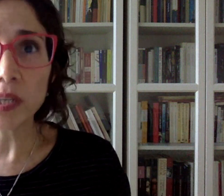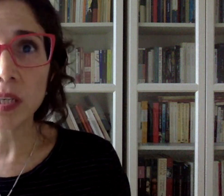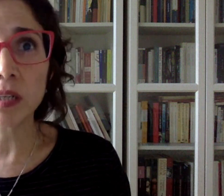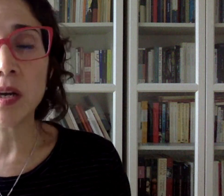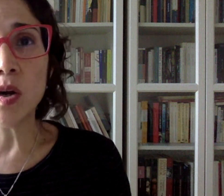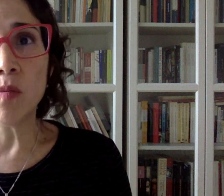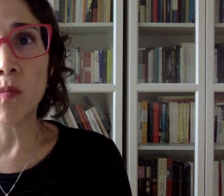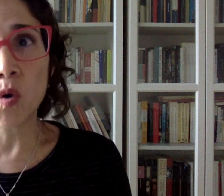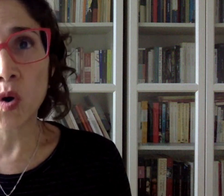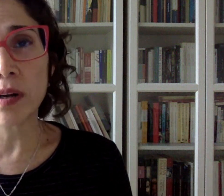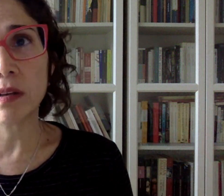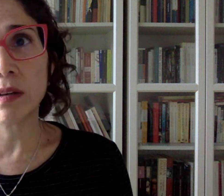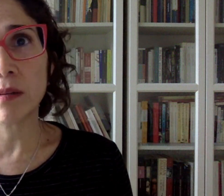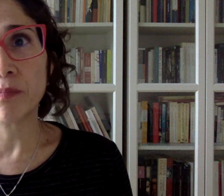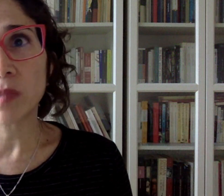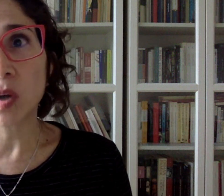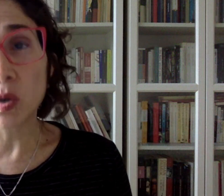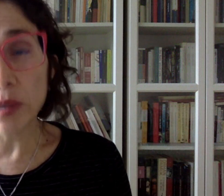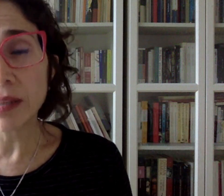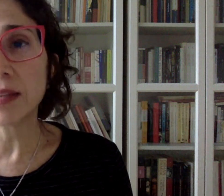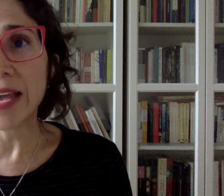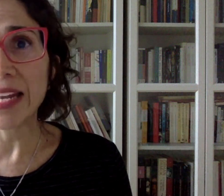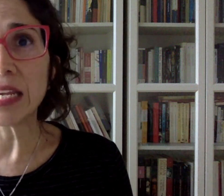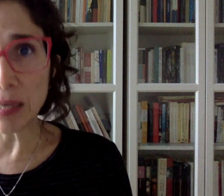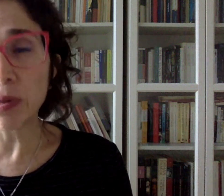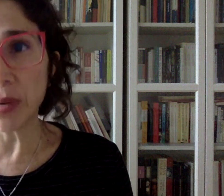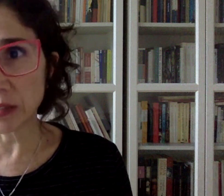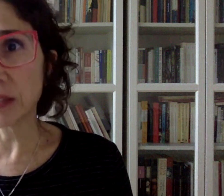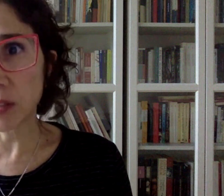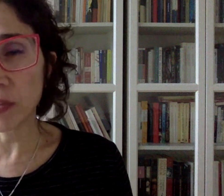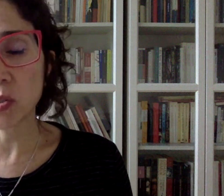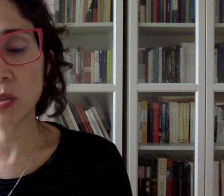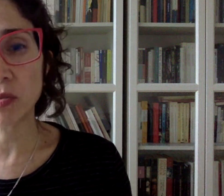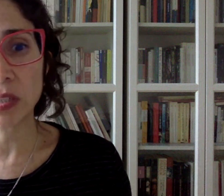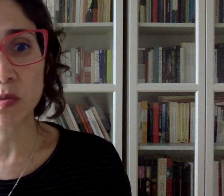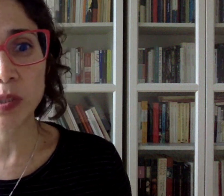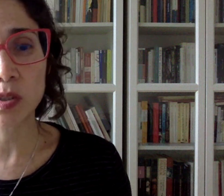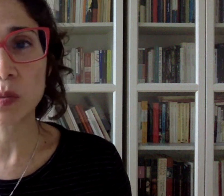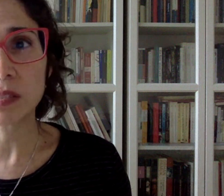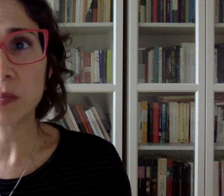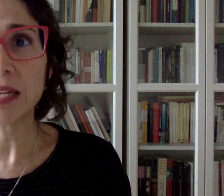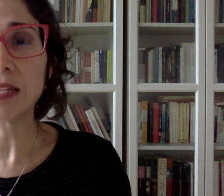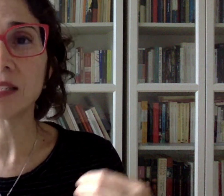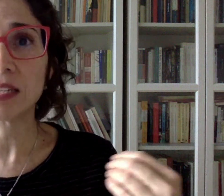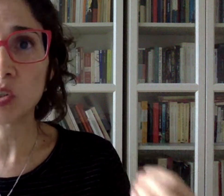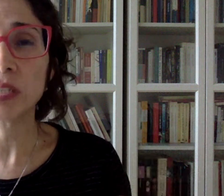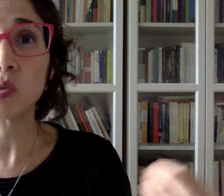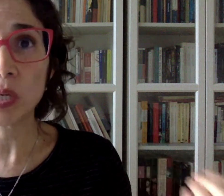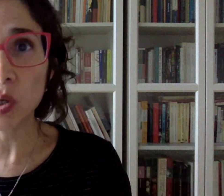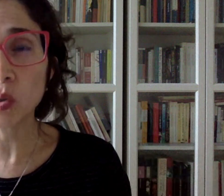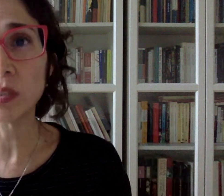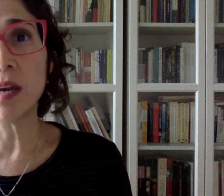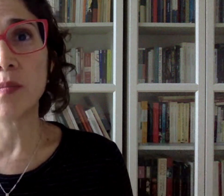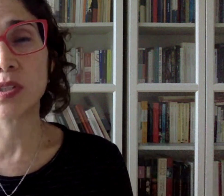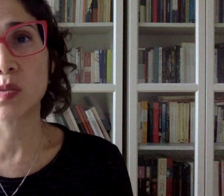been working more concretely and implementing the Convention on the Rights of Persons with Disabilities and then trying